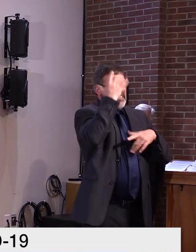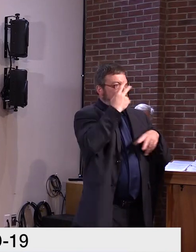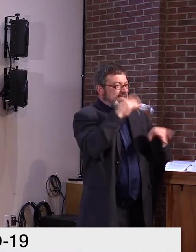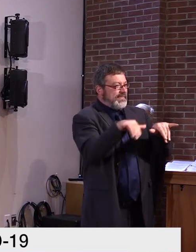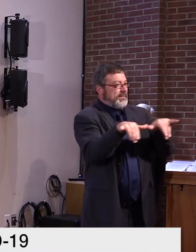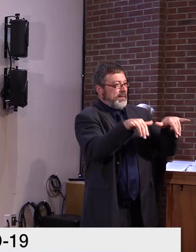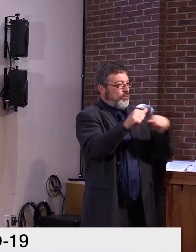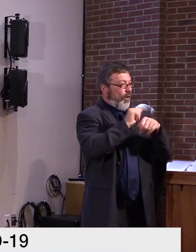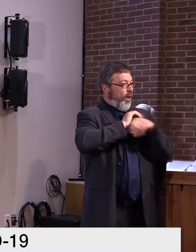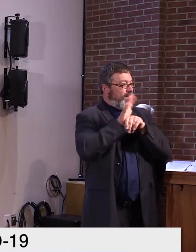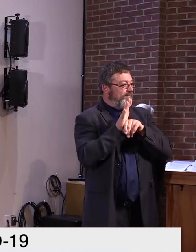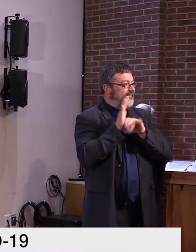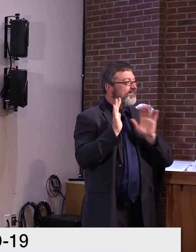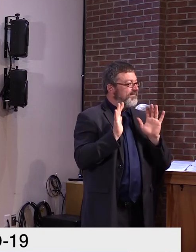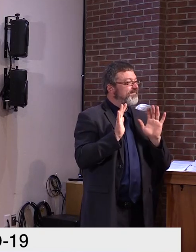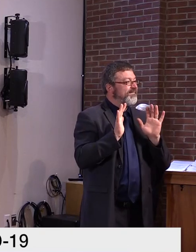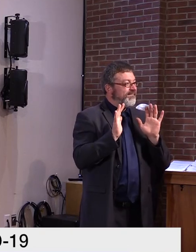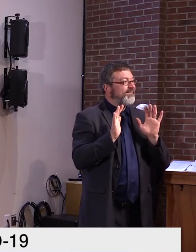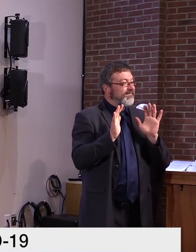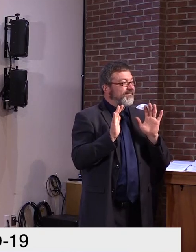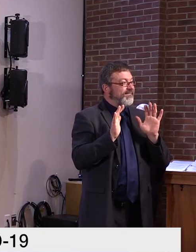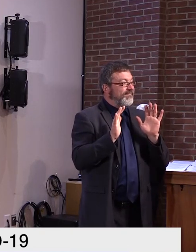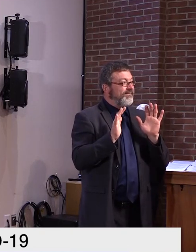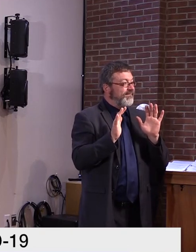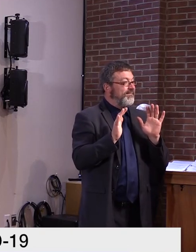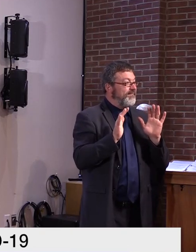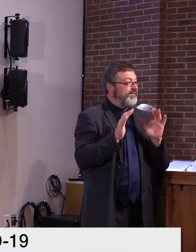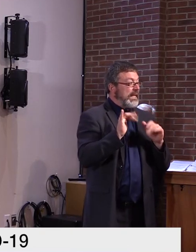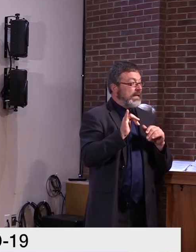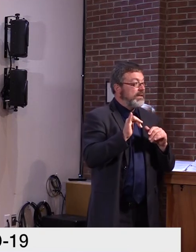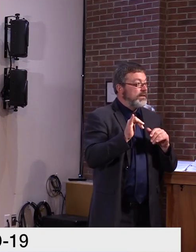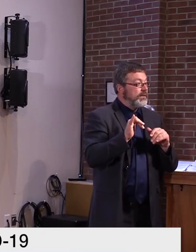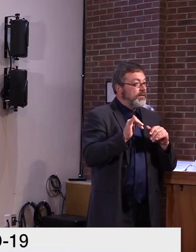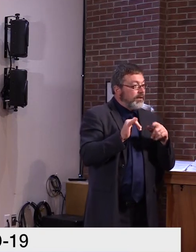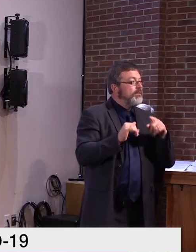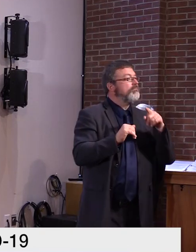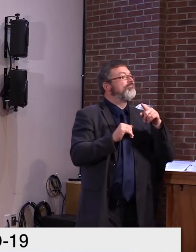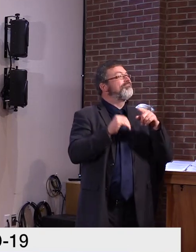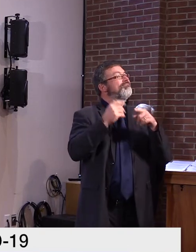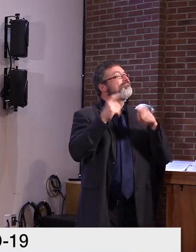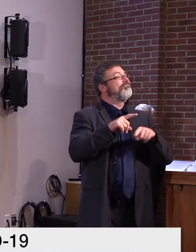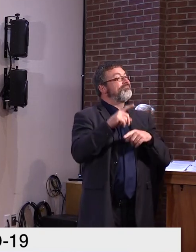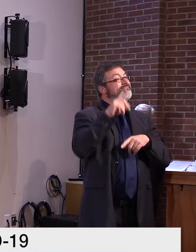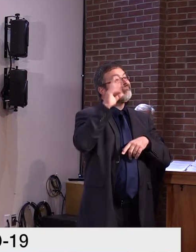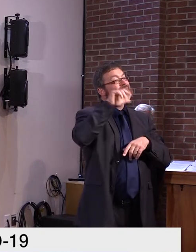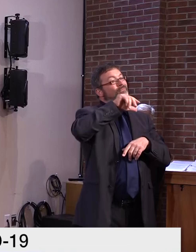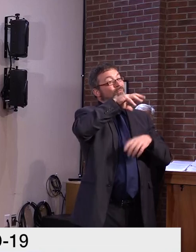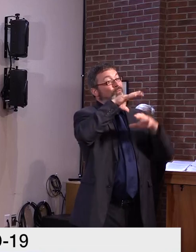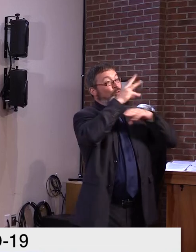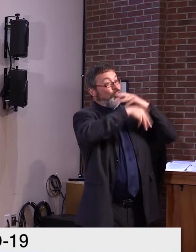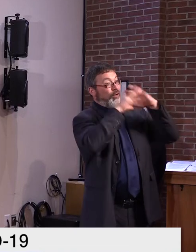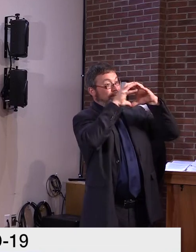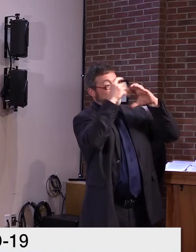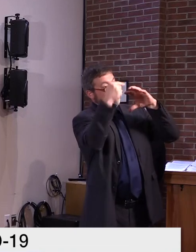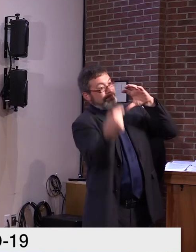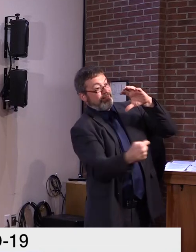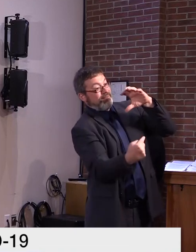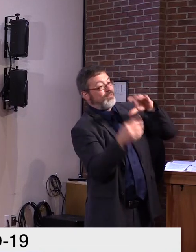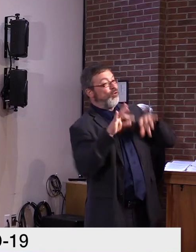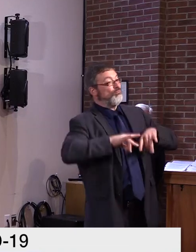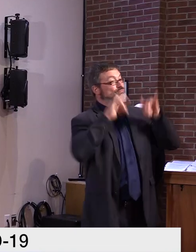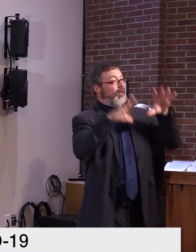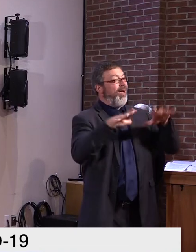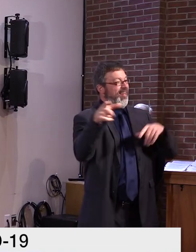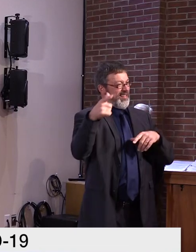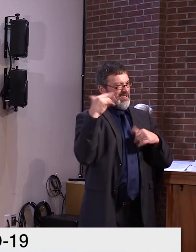simple measures such as these might well diminish the amount of morbidity and mortality we might see from the flu